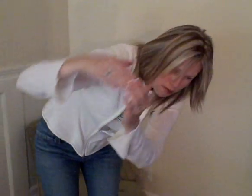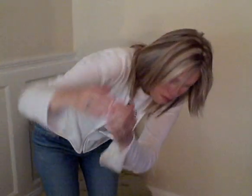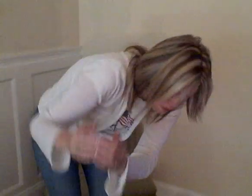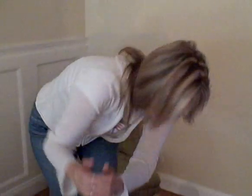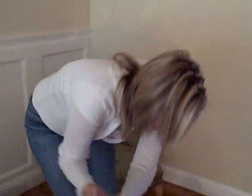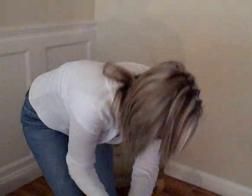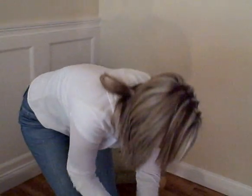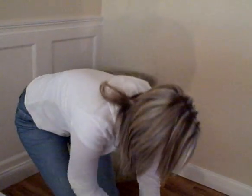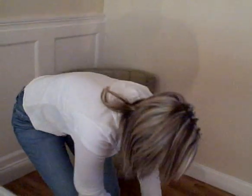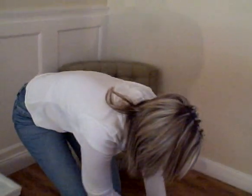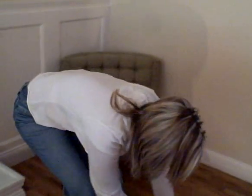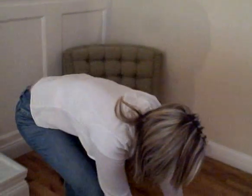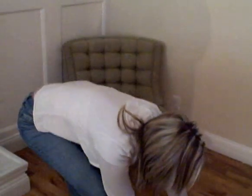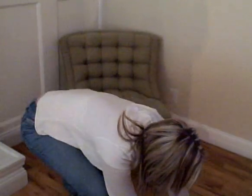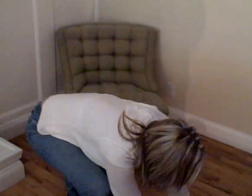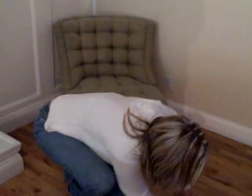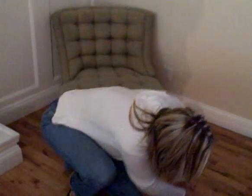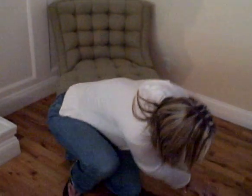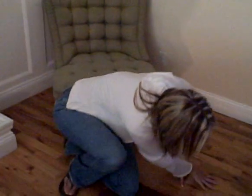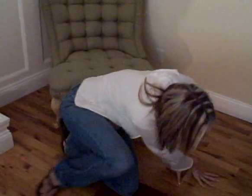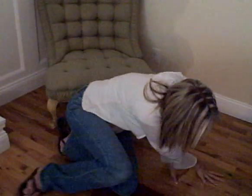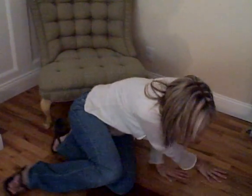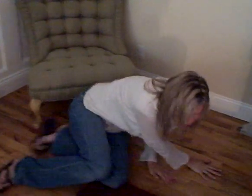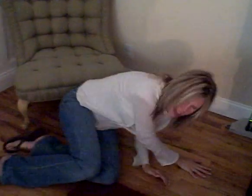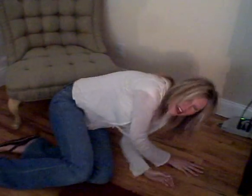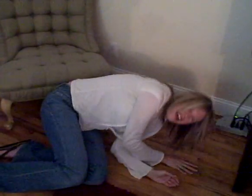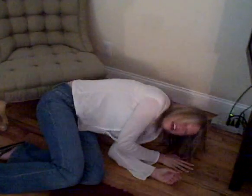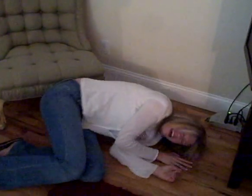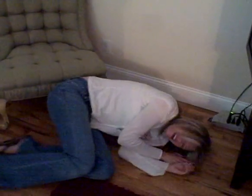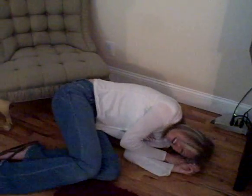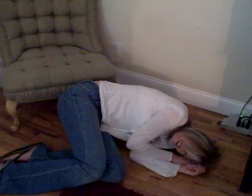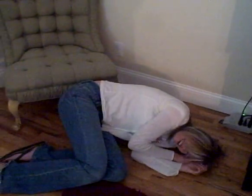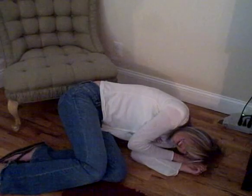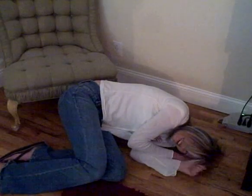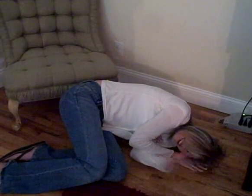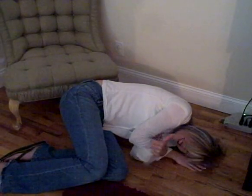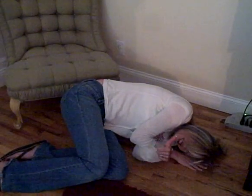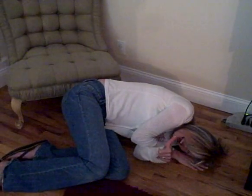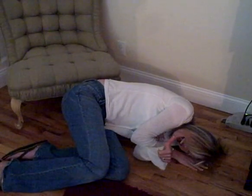melted away. Good job.